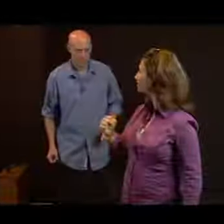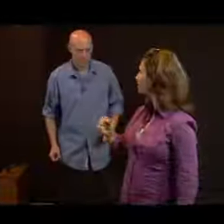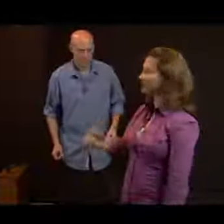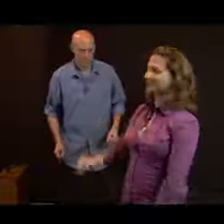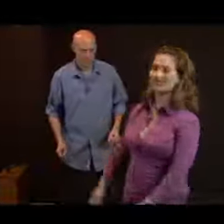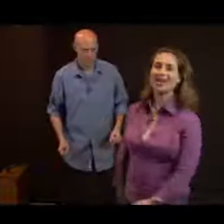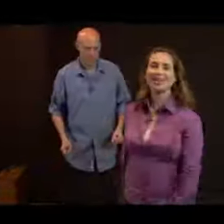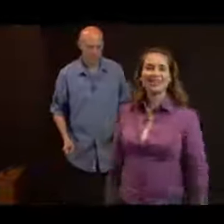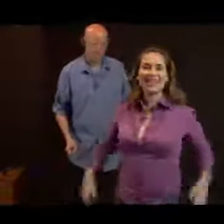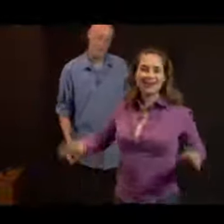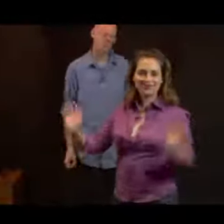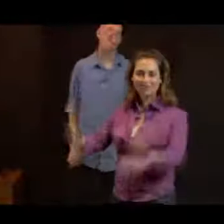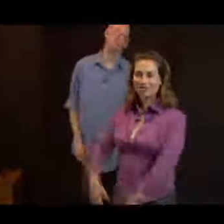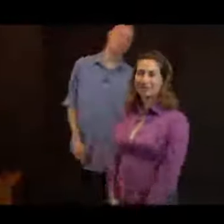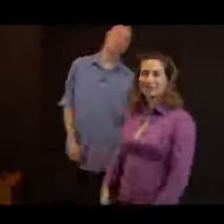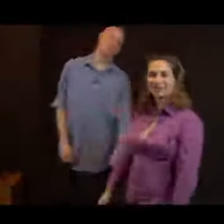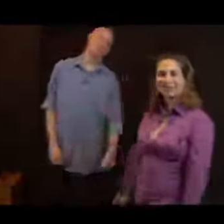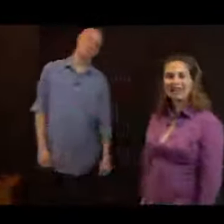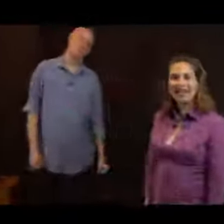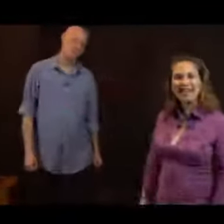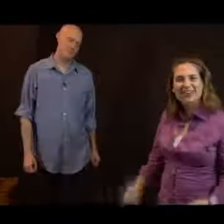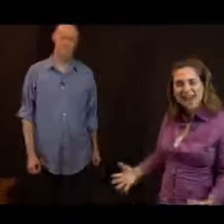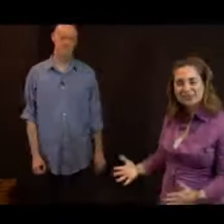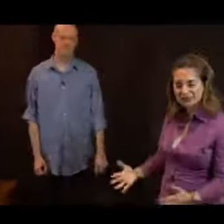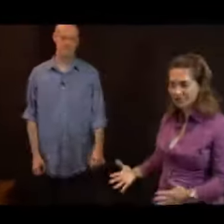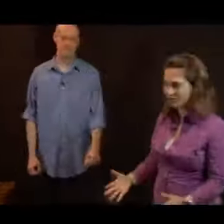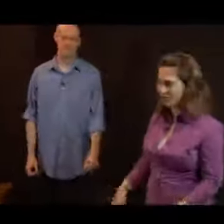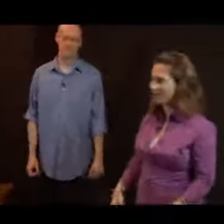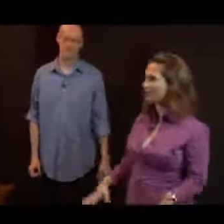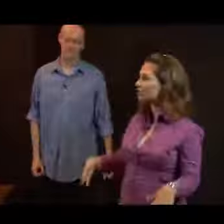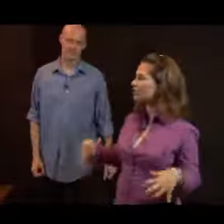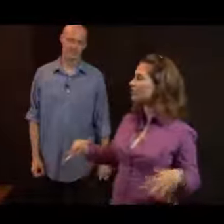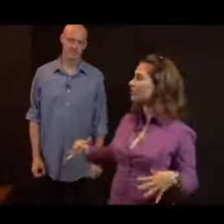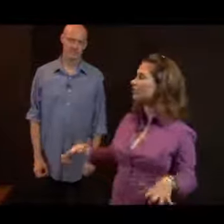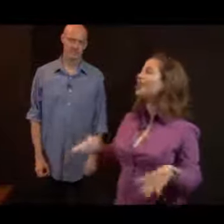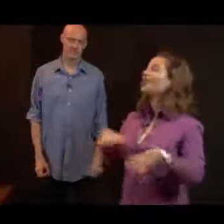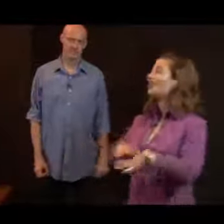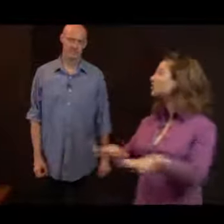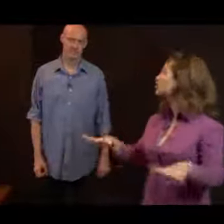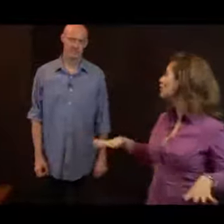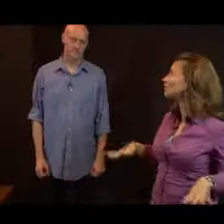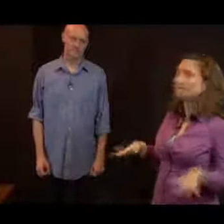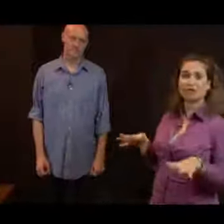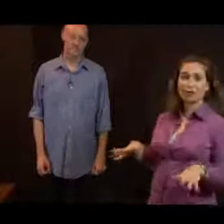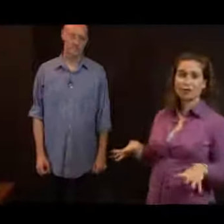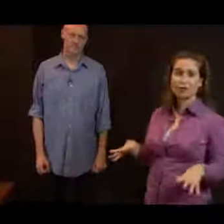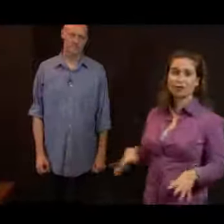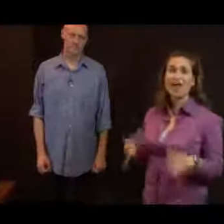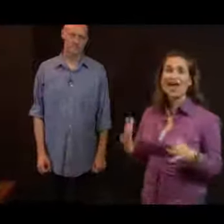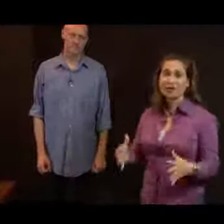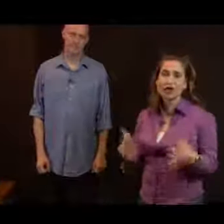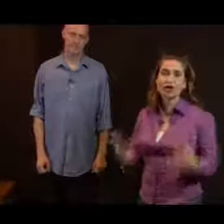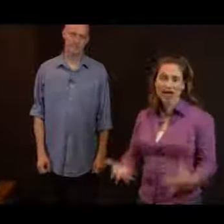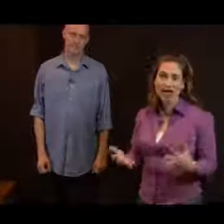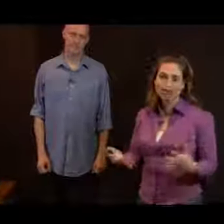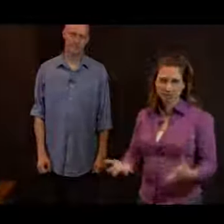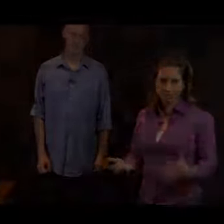Good. Like that. So just to get a hang of how slow you can go. I usually tell people find the slowest person in the room and go that slow.